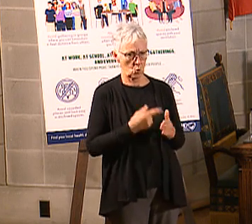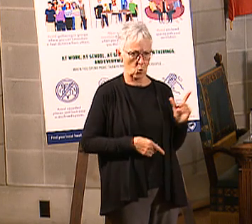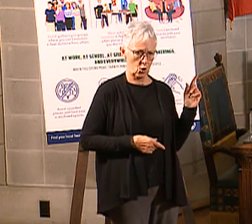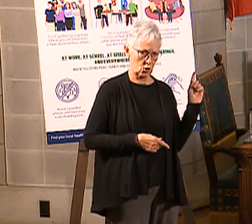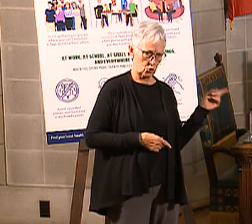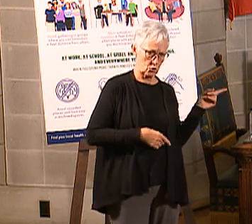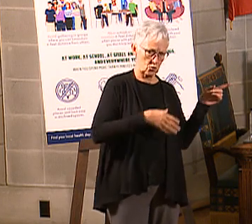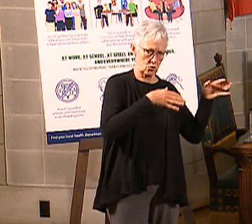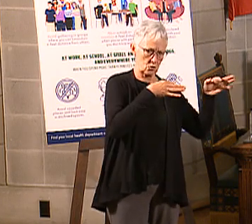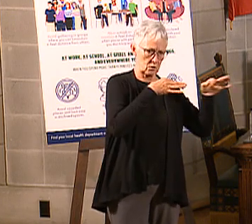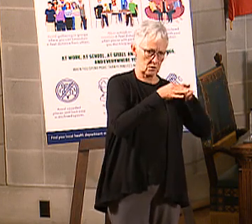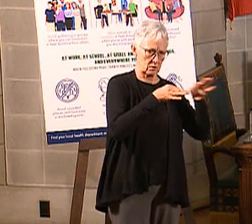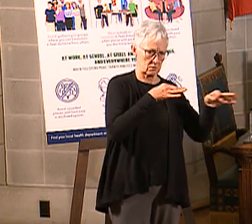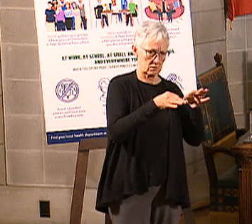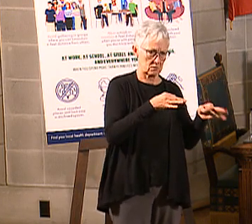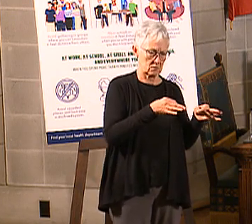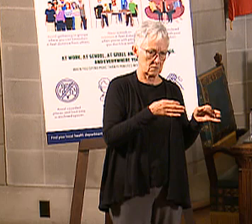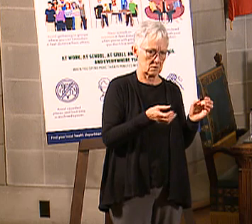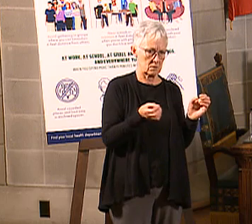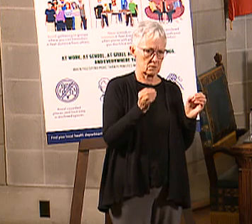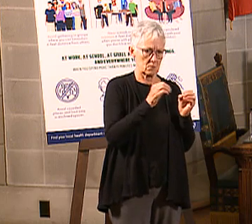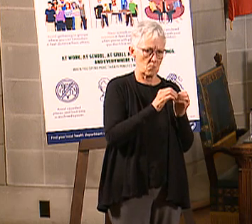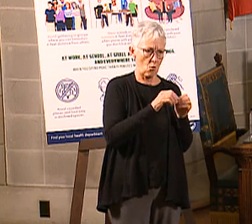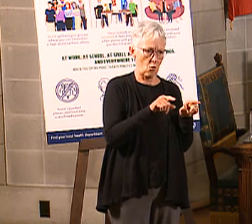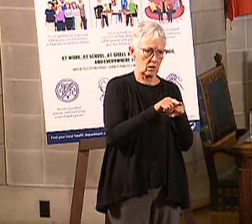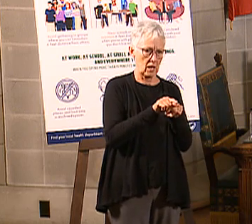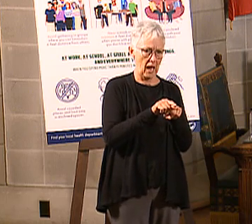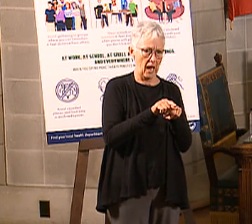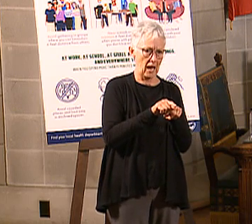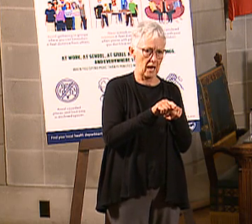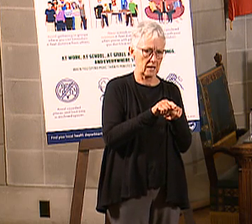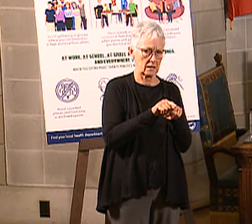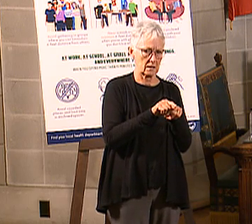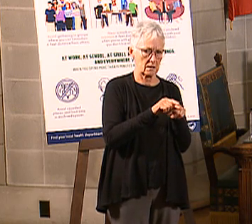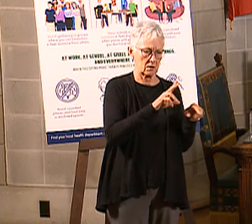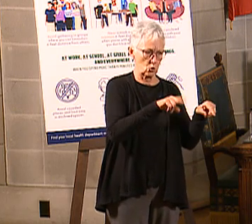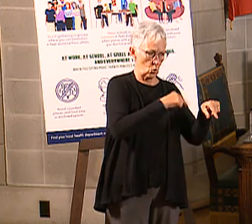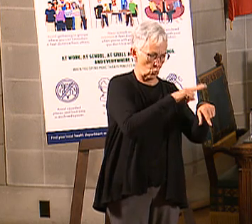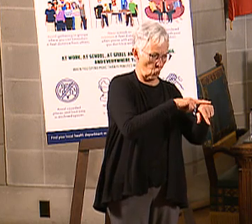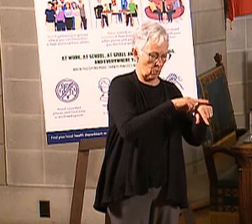as basic is a stripped-down version of normal Medicaid.